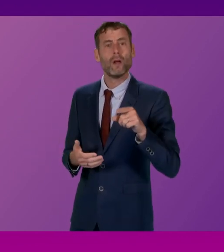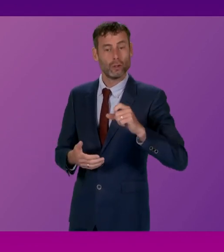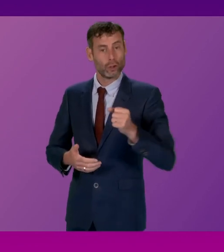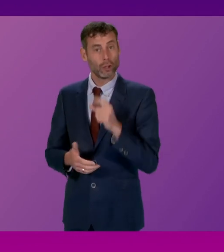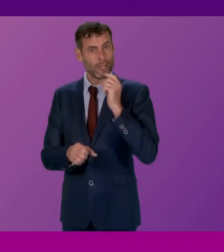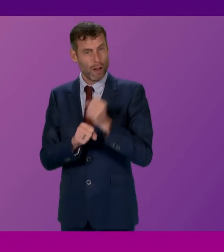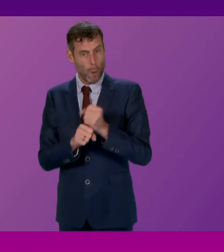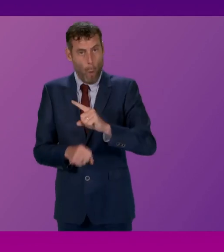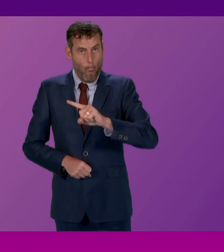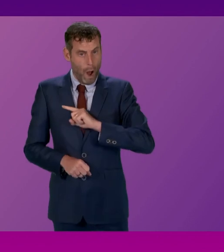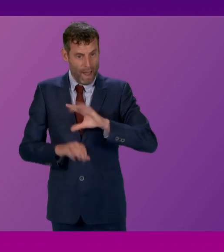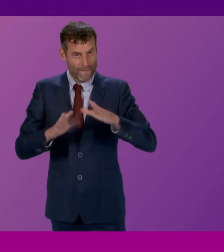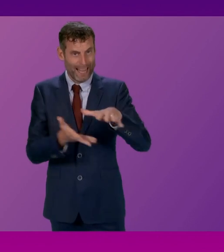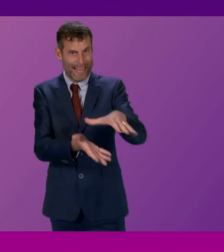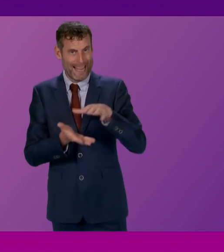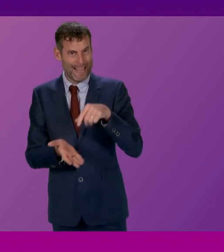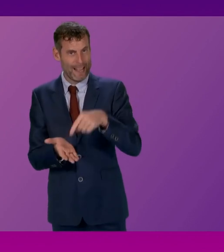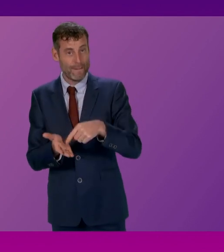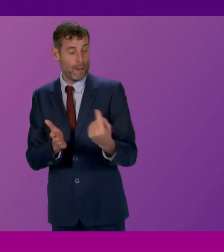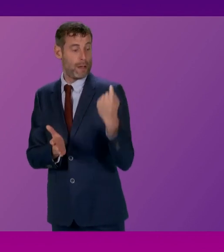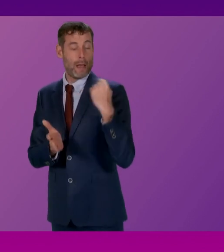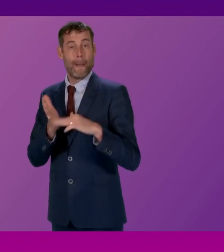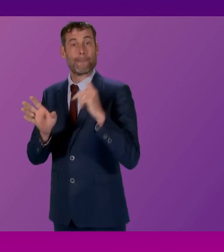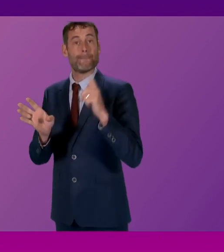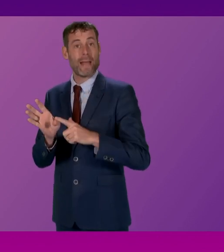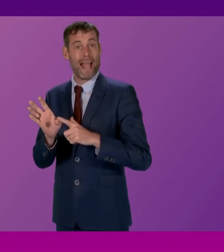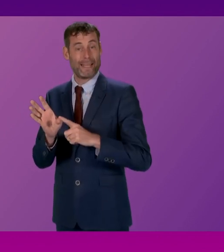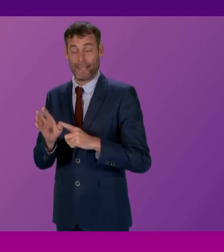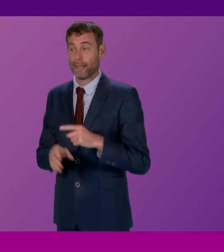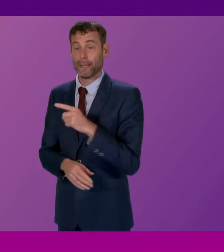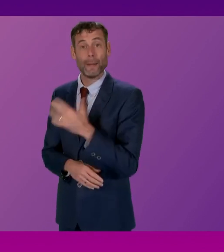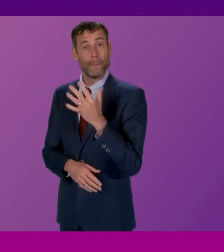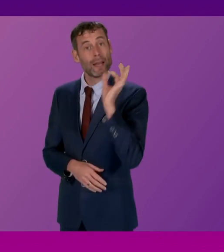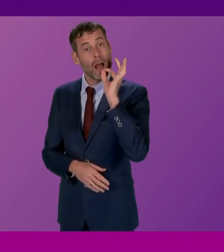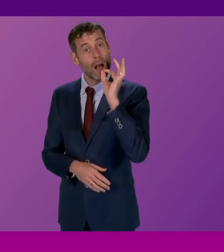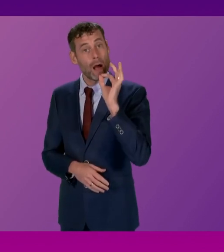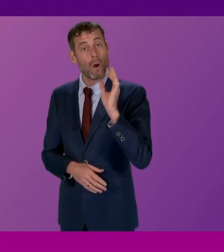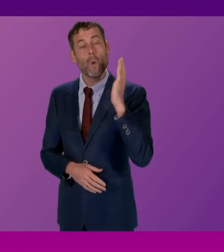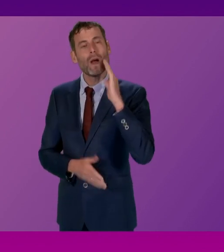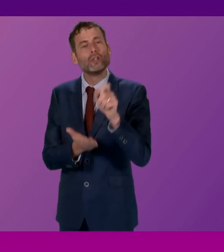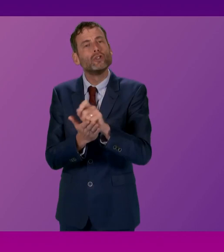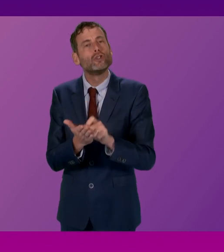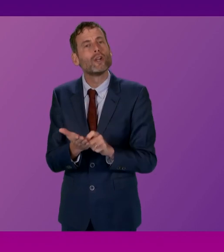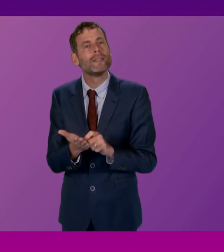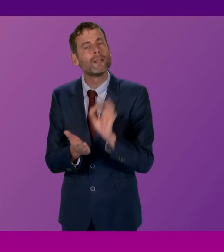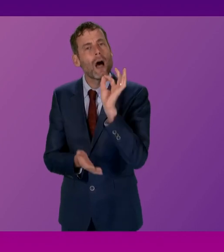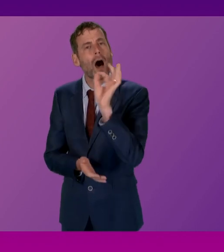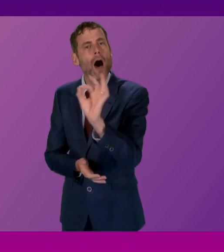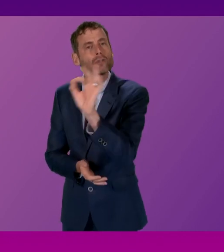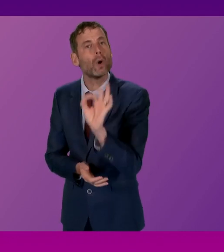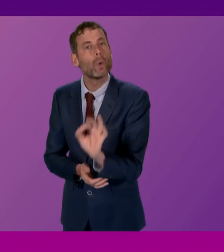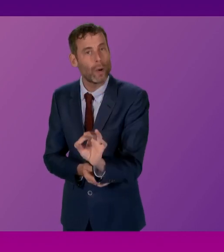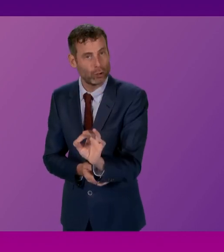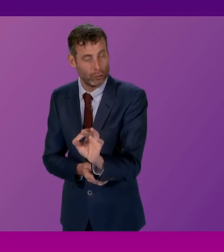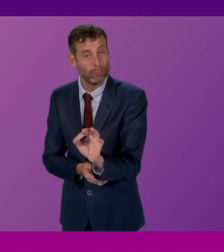the Scottish Government. But in May this year, asked a direct question by a journalist, Hamza Youssef said if a